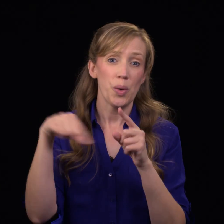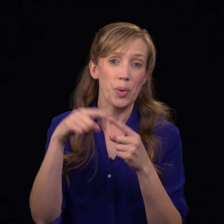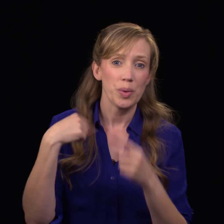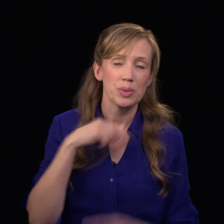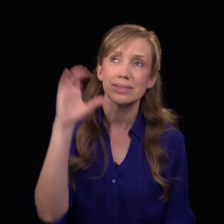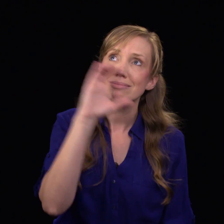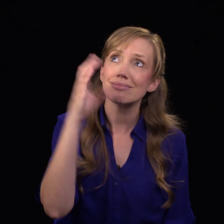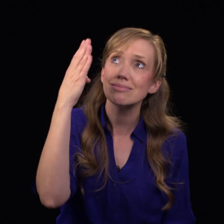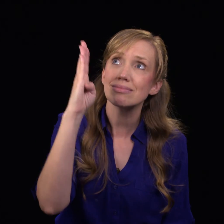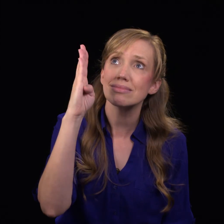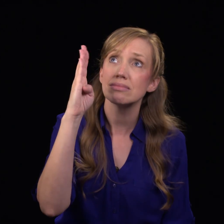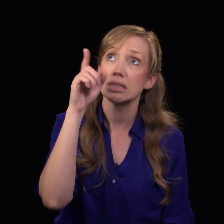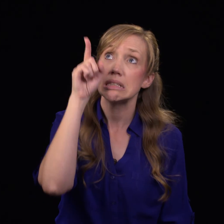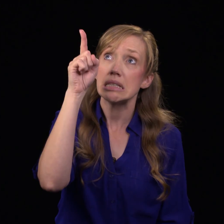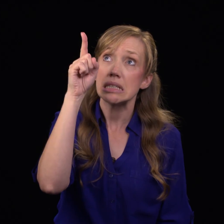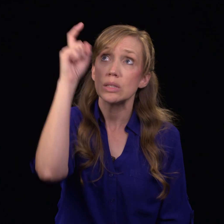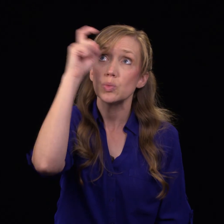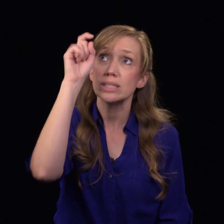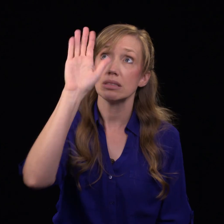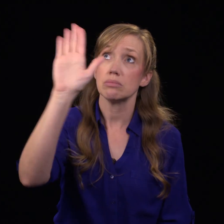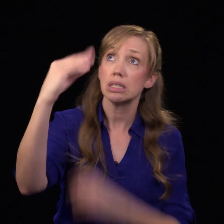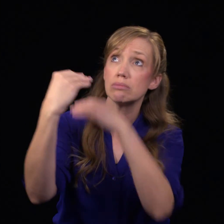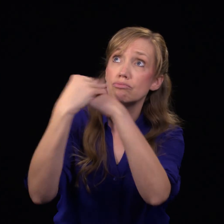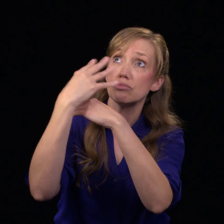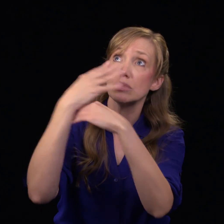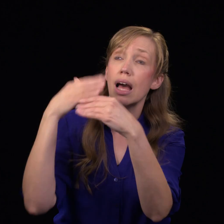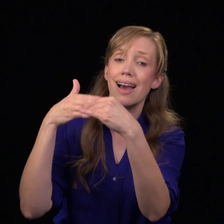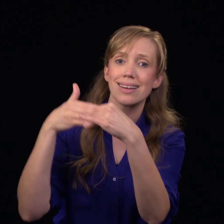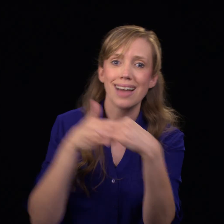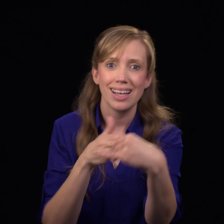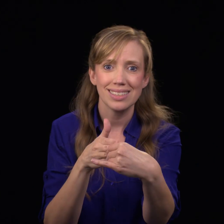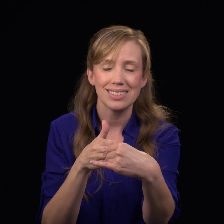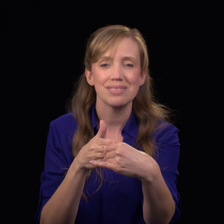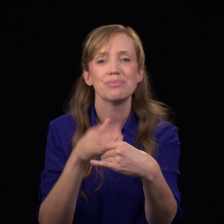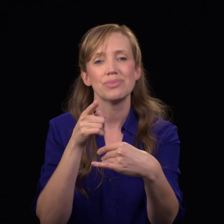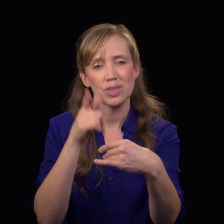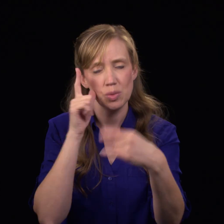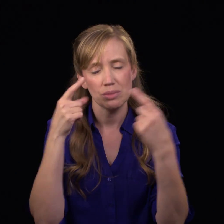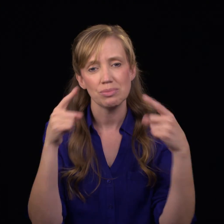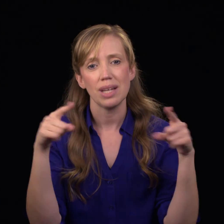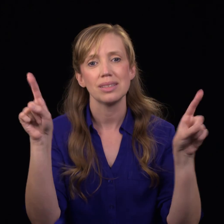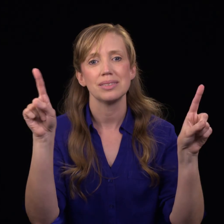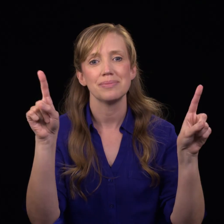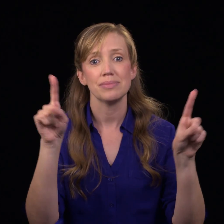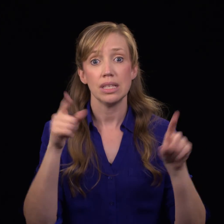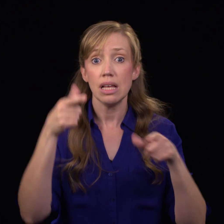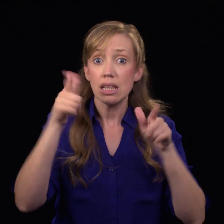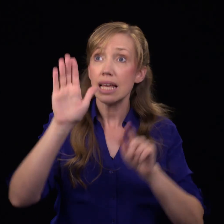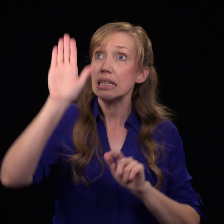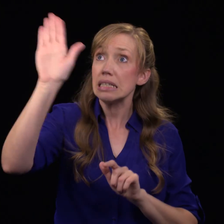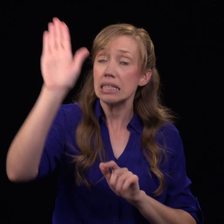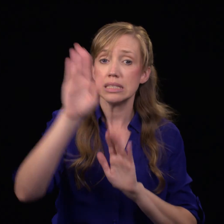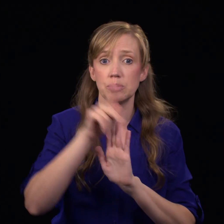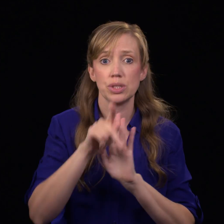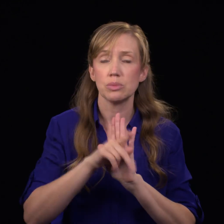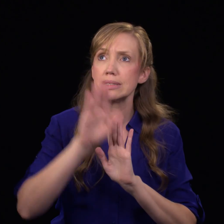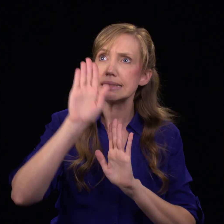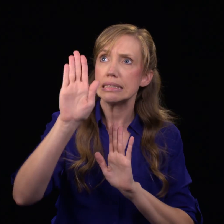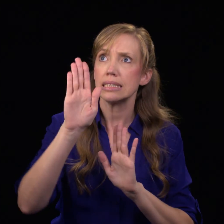God. When God's wisdom guides you and you make it your practice to consult the Bible for direction, you prosper. So let God's principles uphold you.